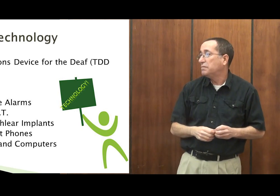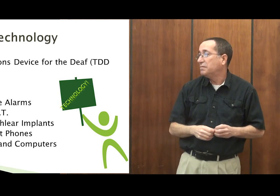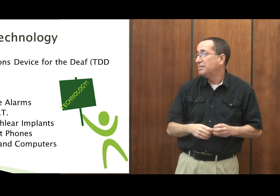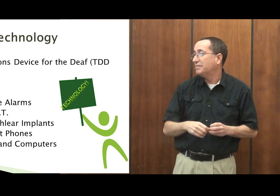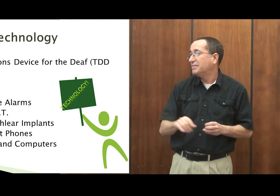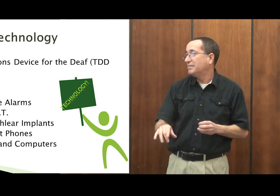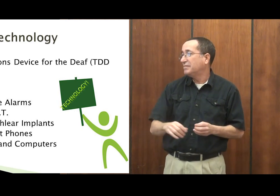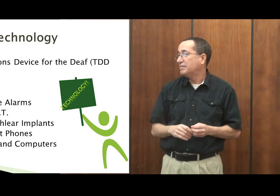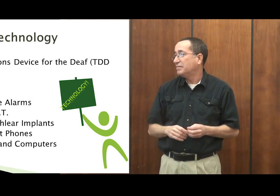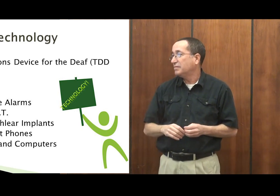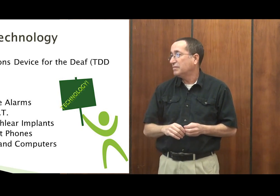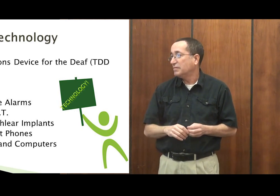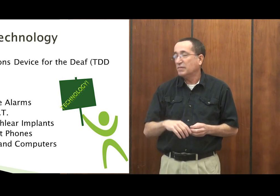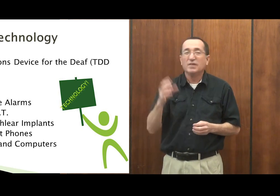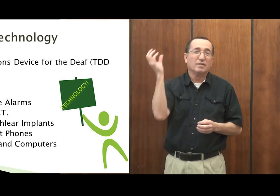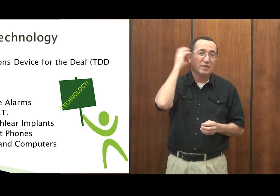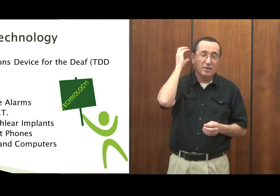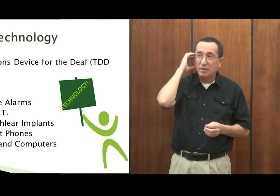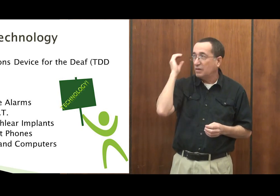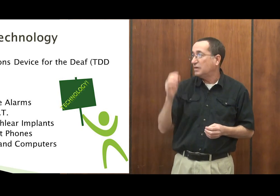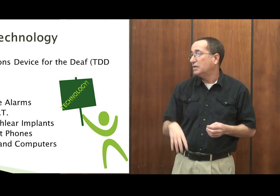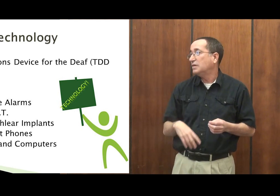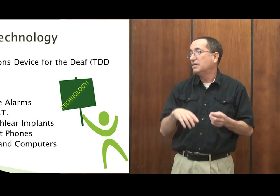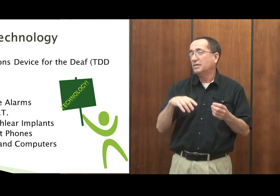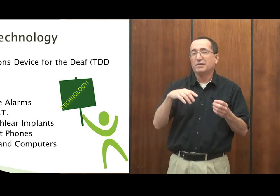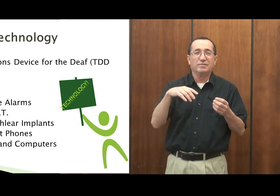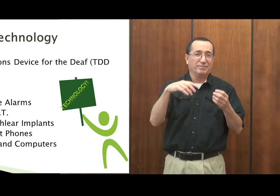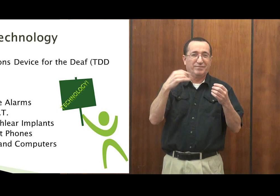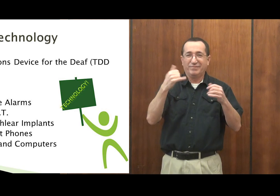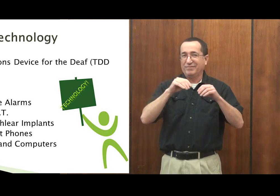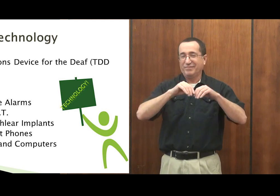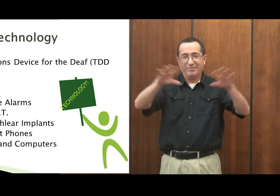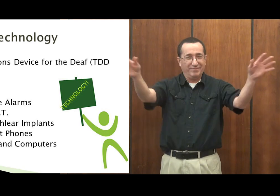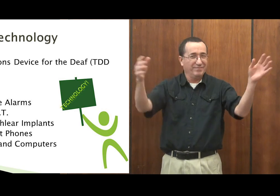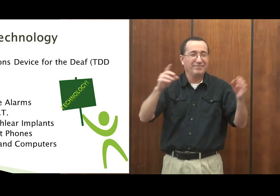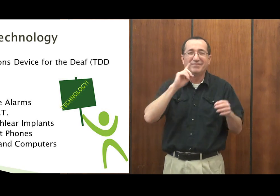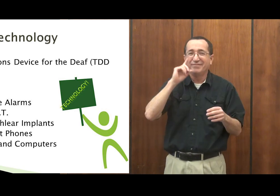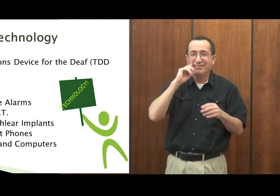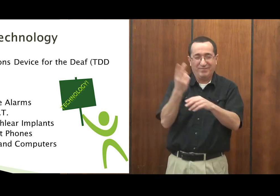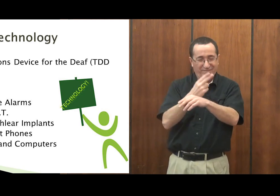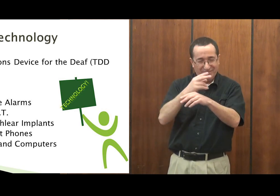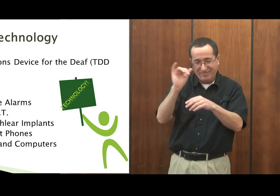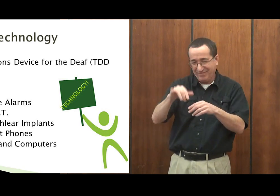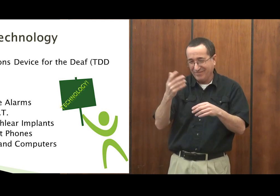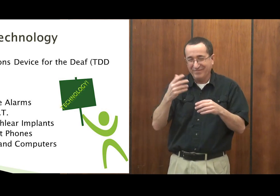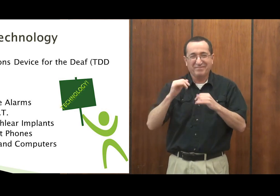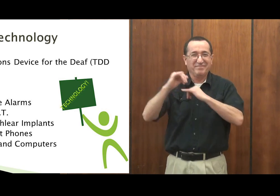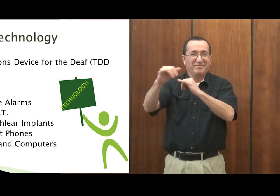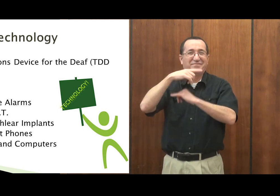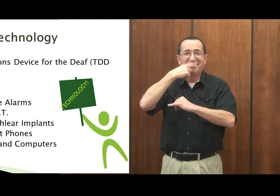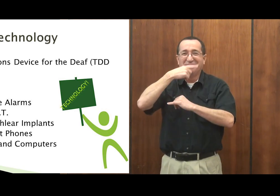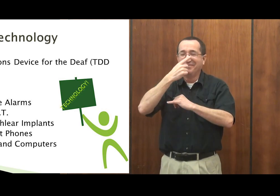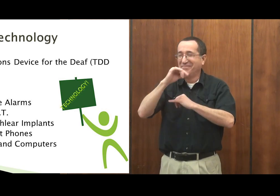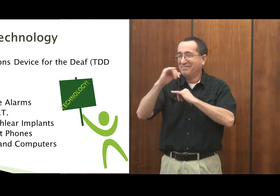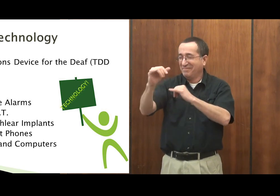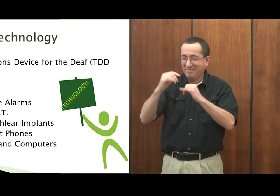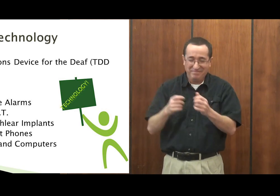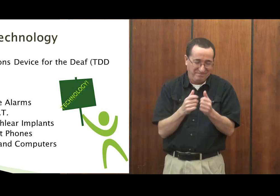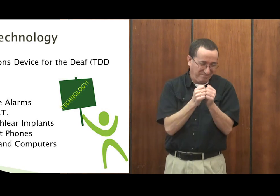bypasses the whole middle ear part. Cell phones, oh my gosh. They're American as